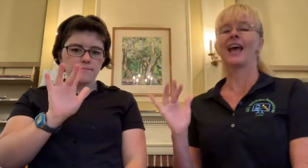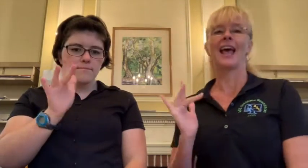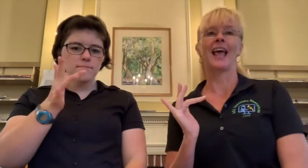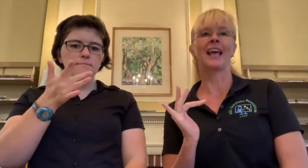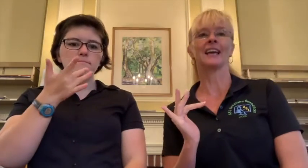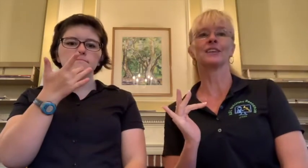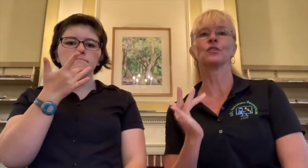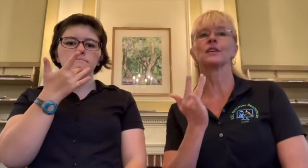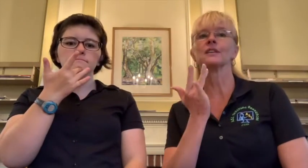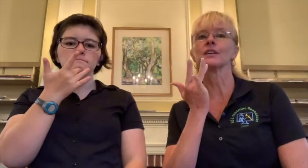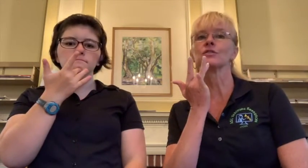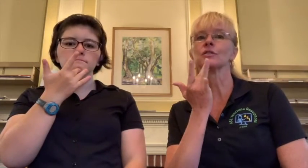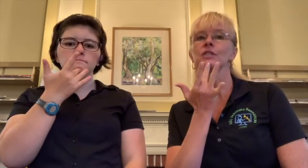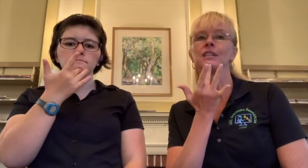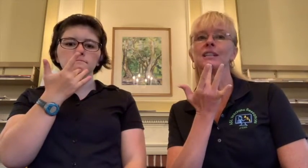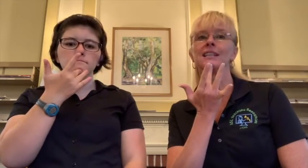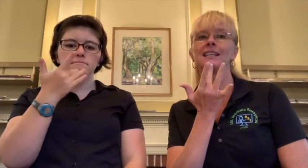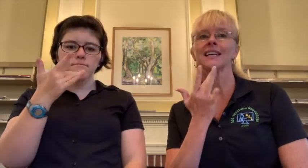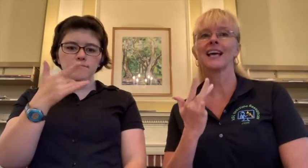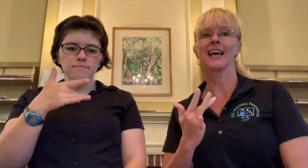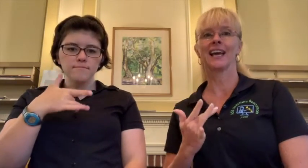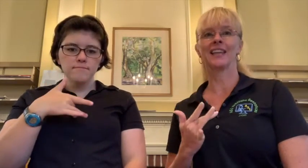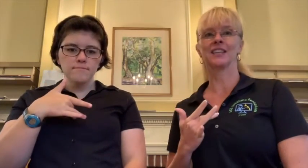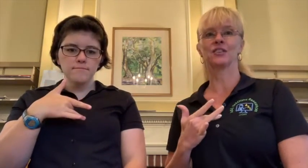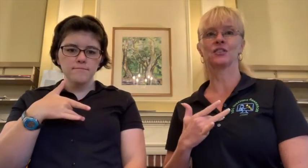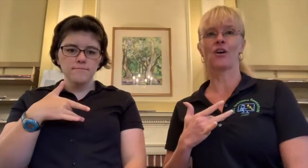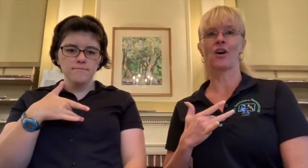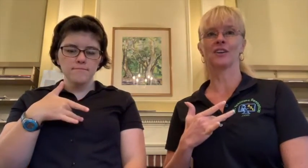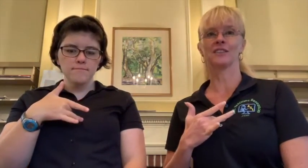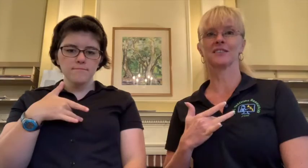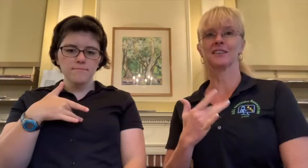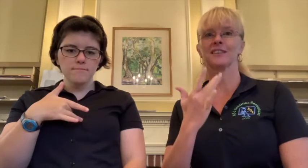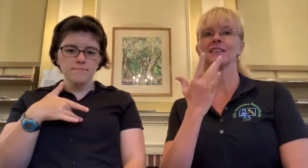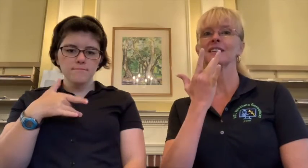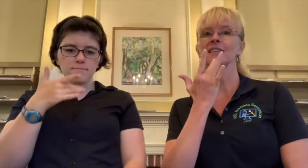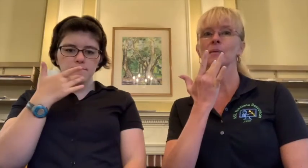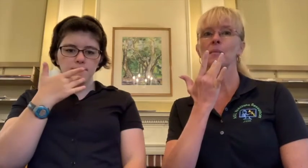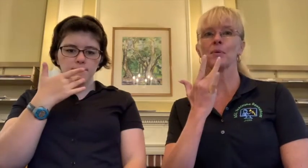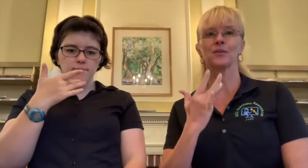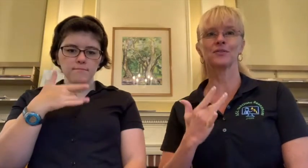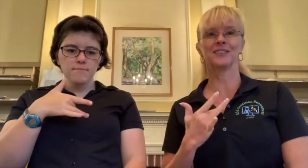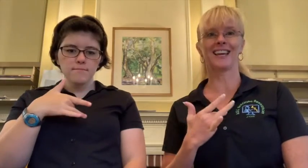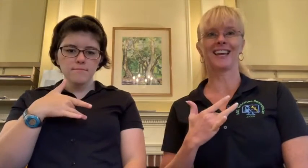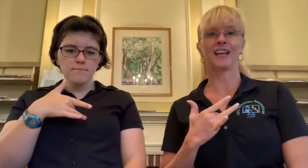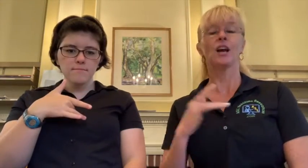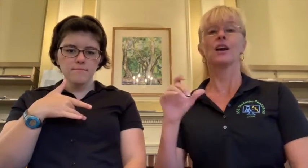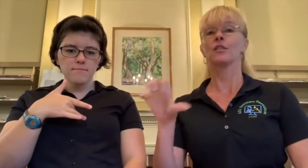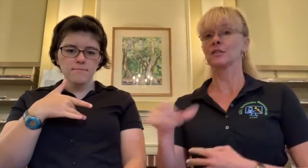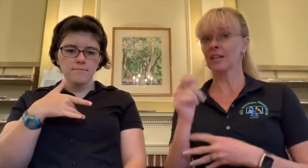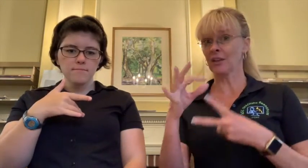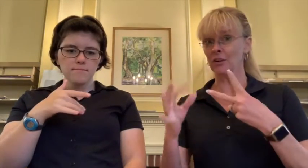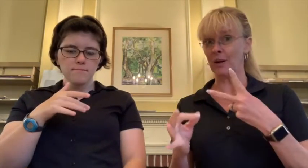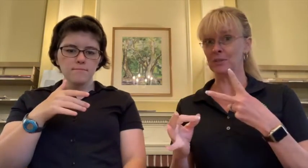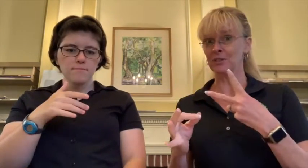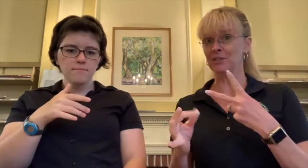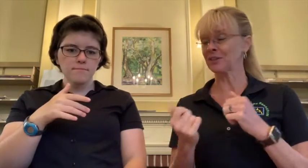and you're going to touch your chin and then your heart birthday there's another option too